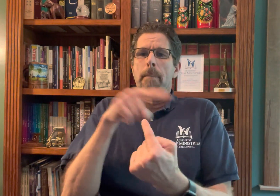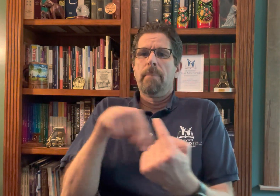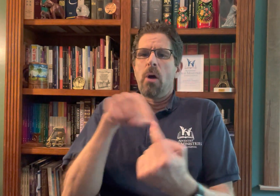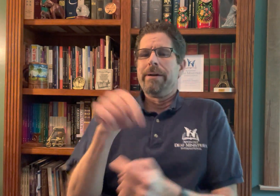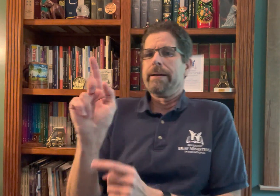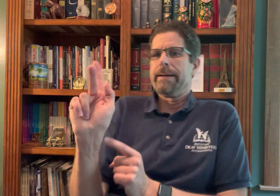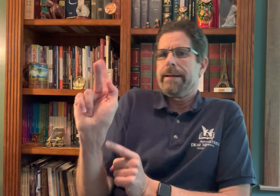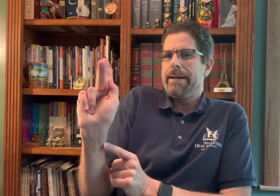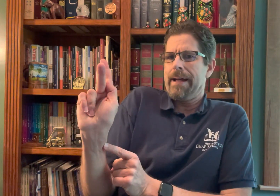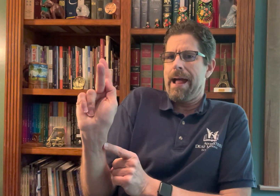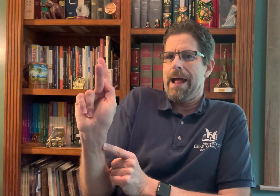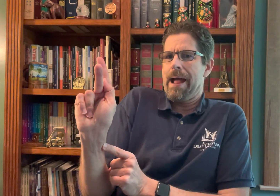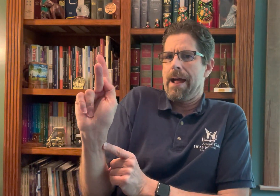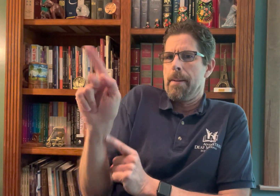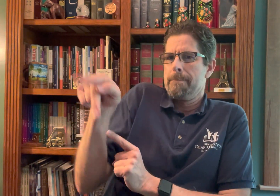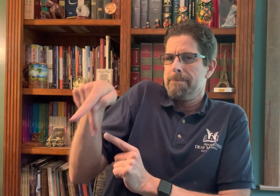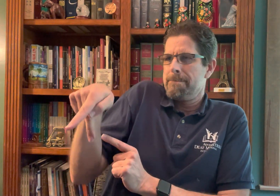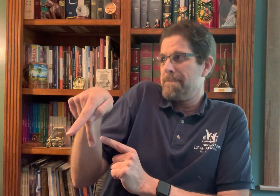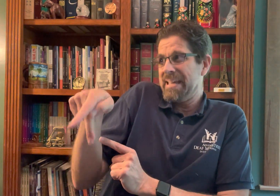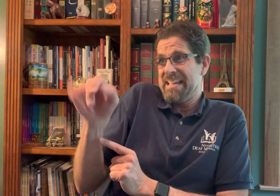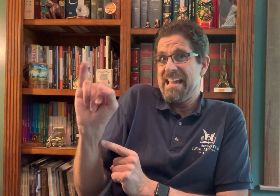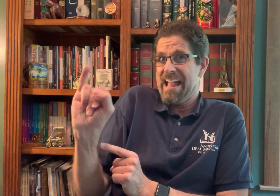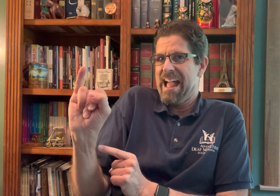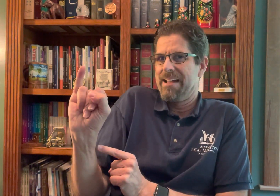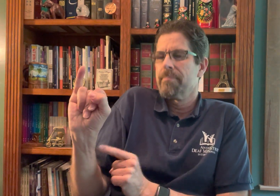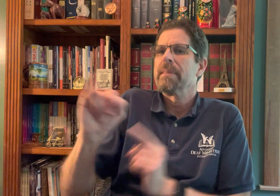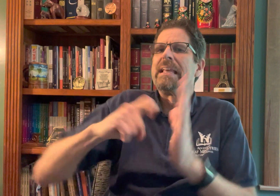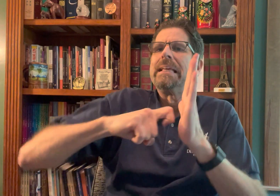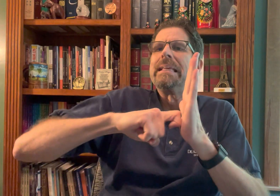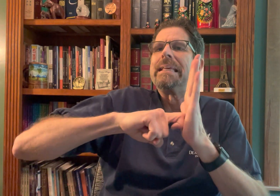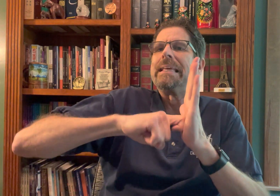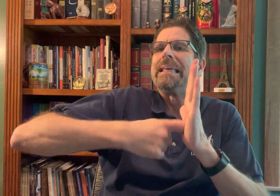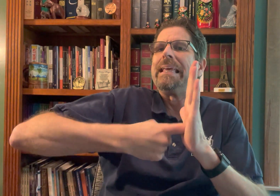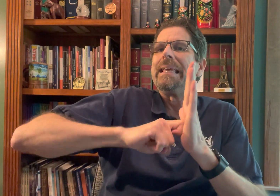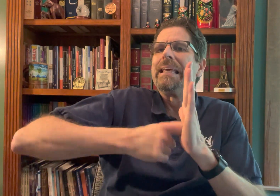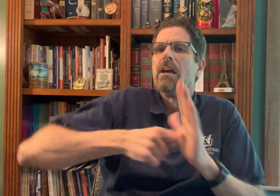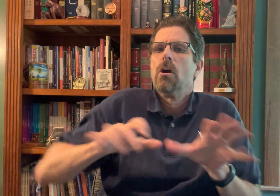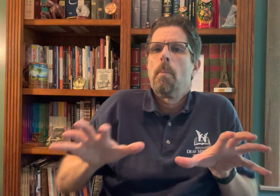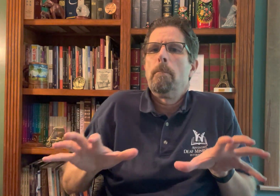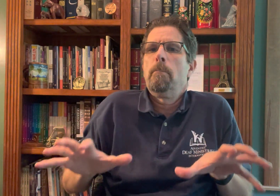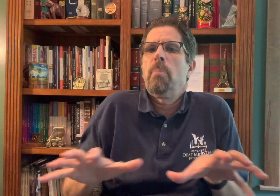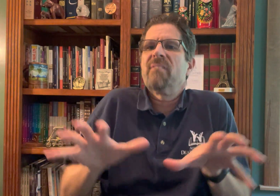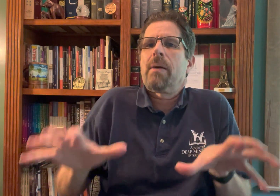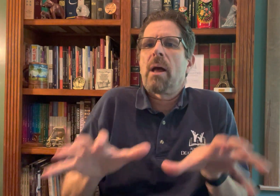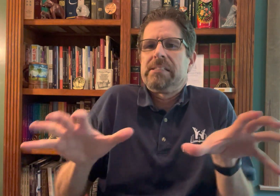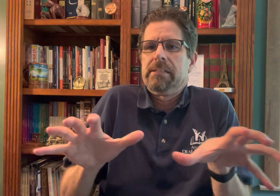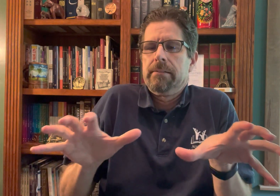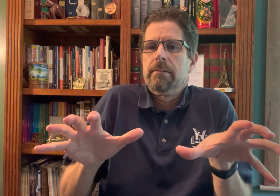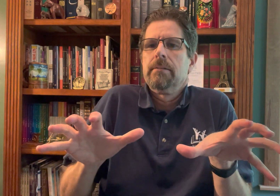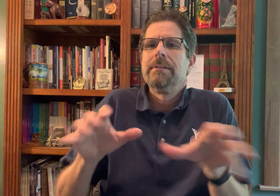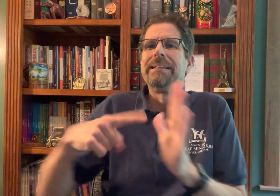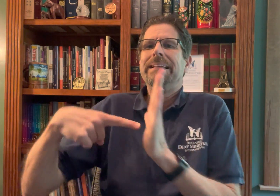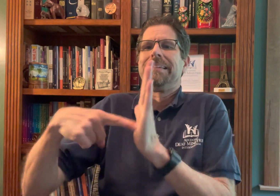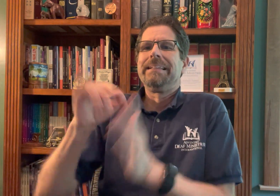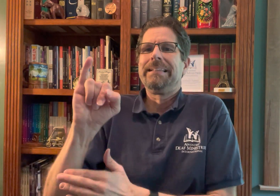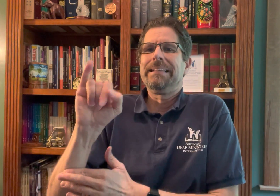It also includes talking about the KPI key performance